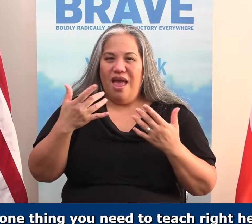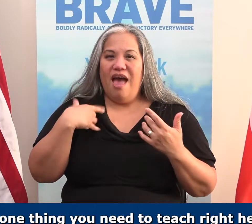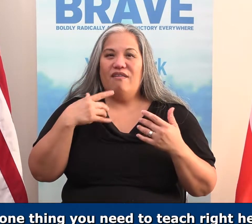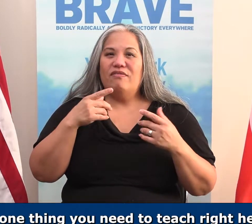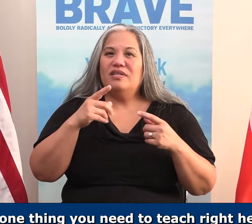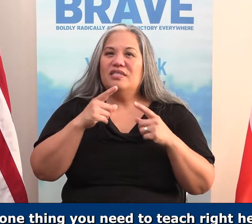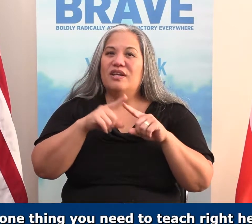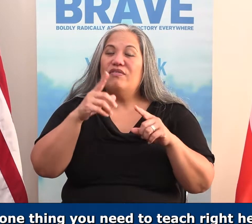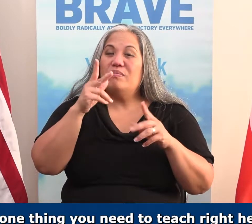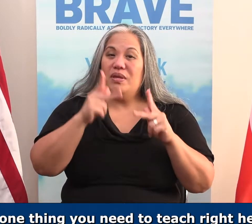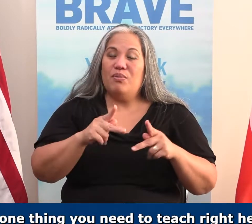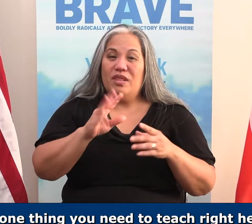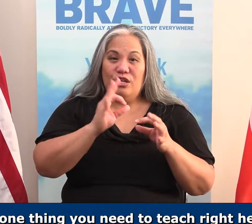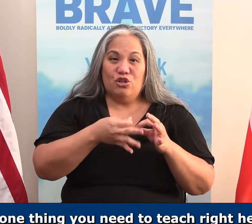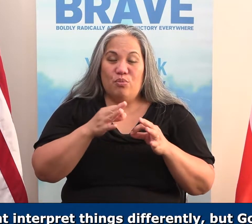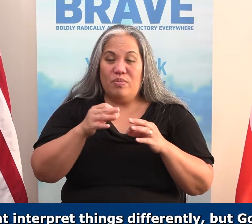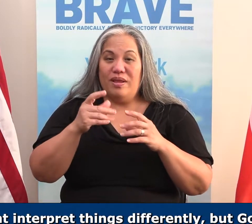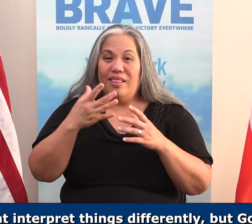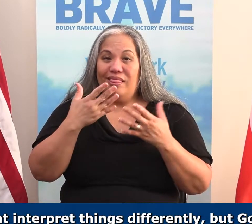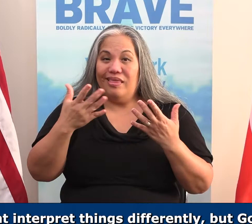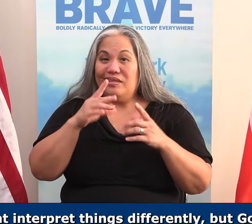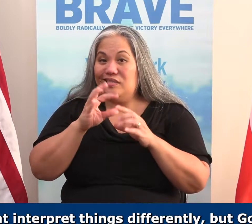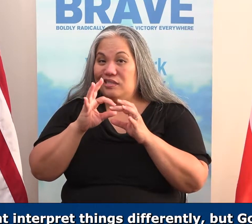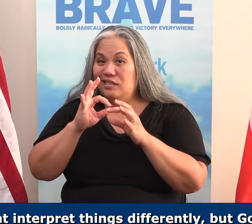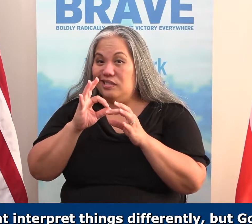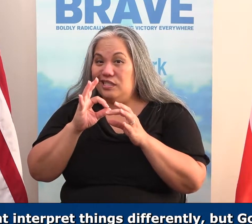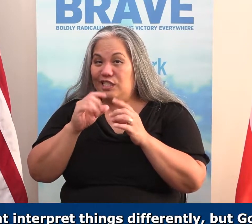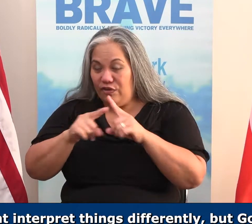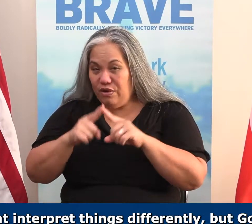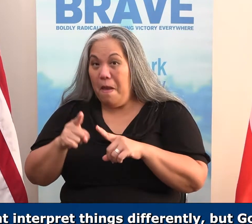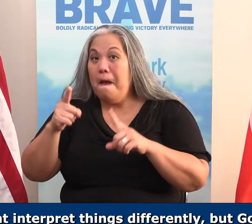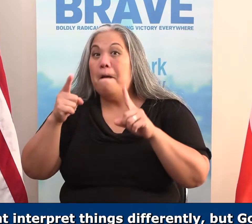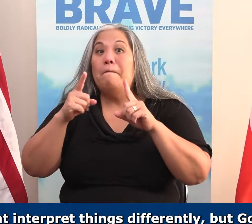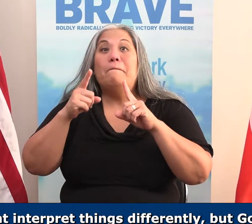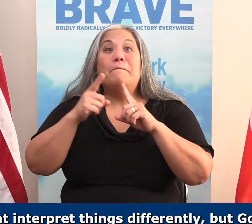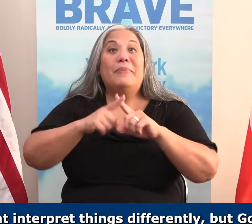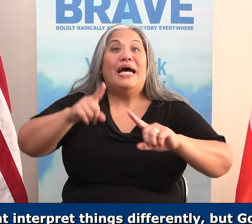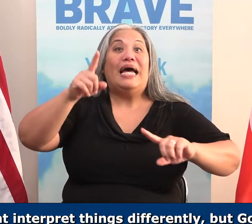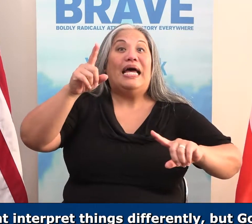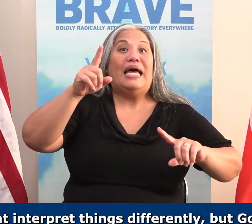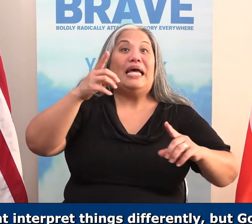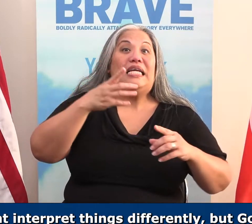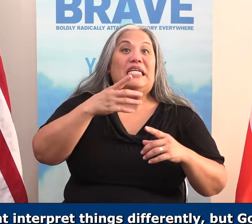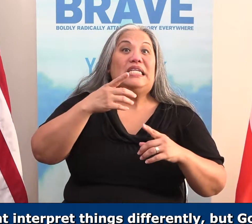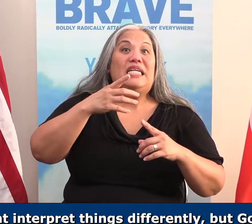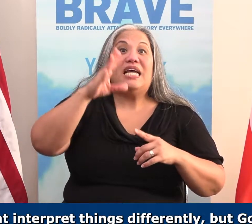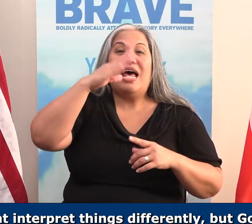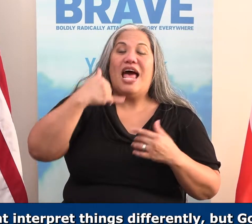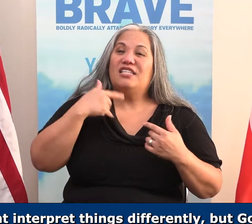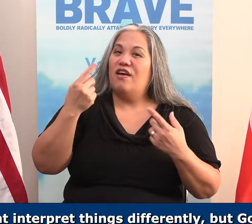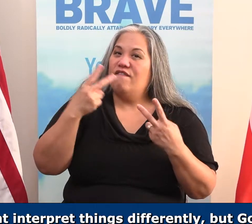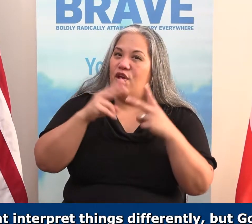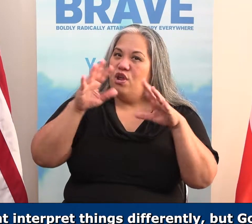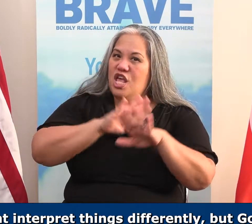here, there are different people that interpret things differently, but God has a very